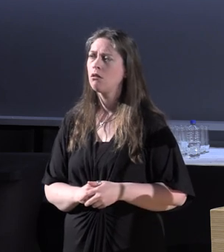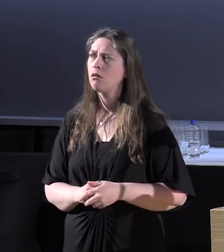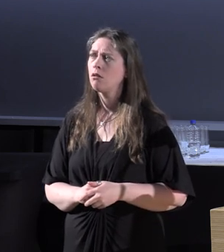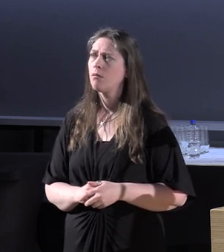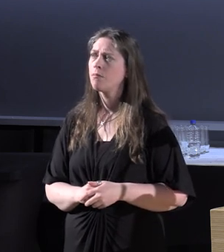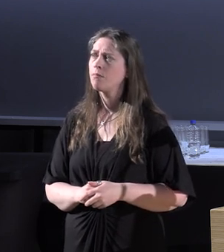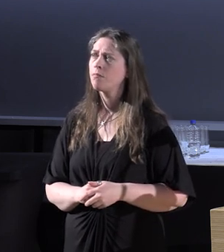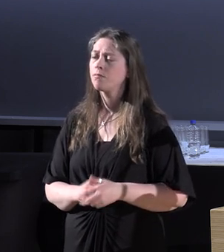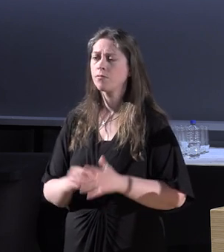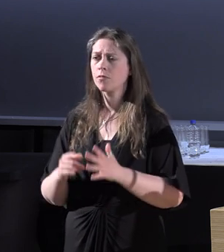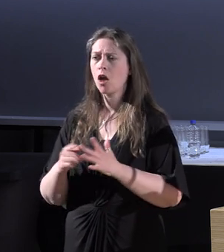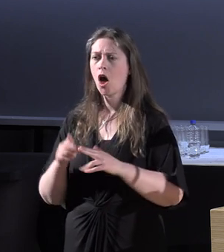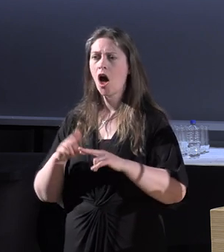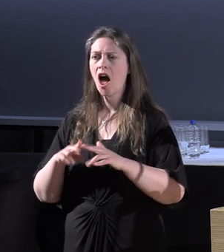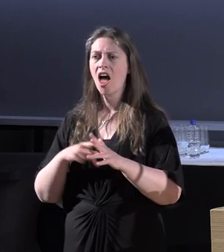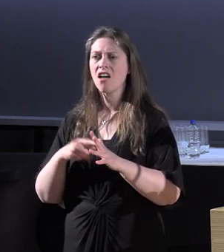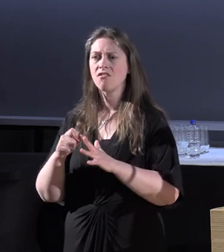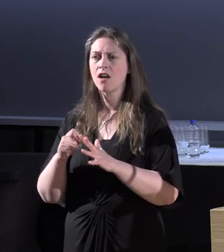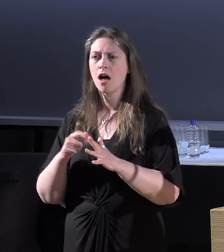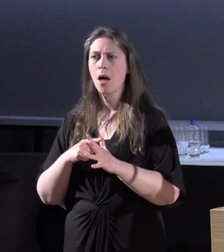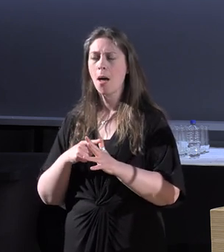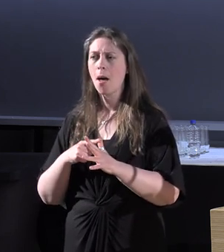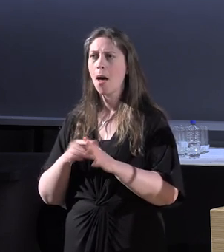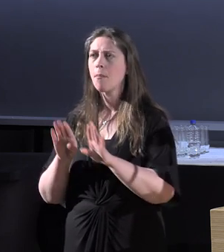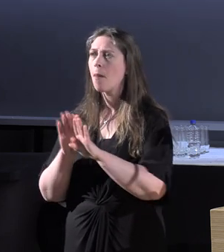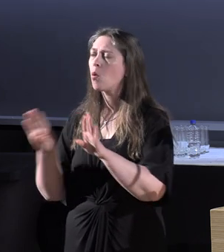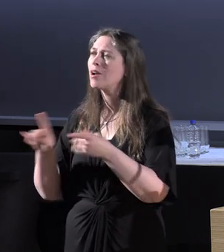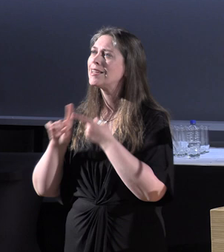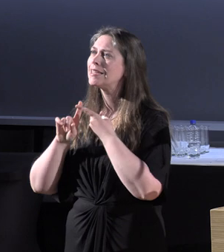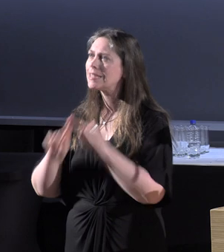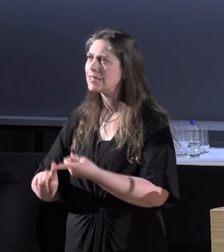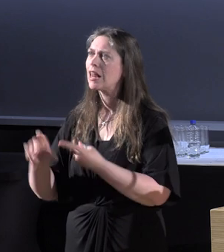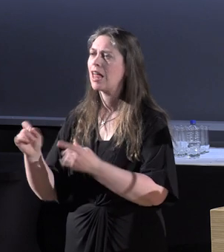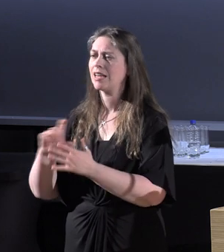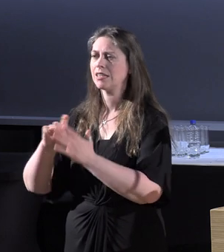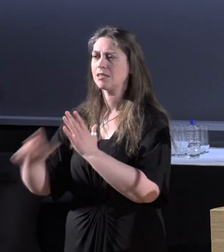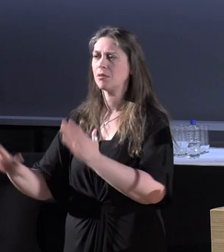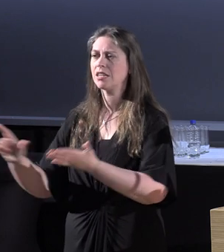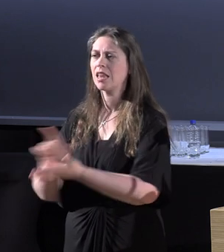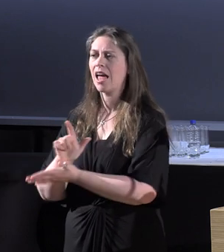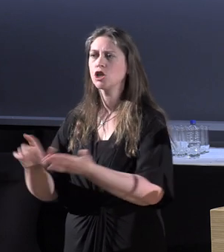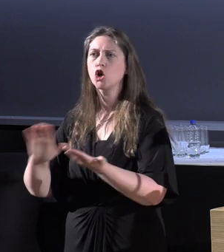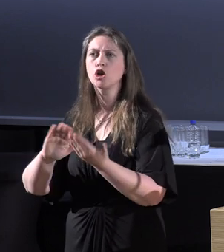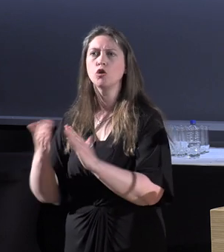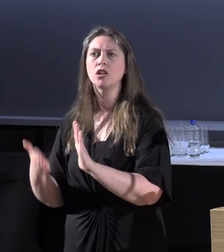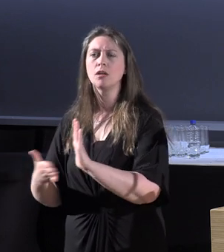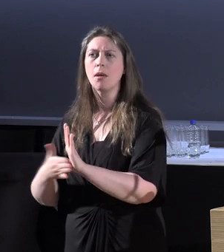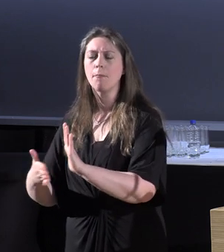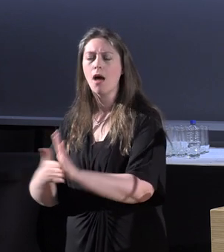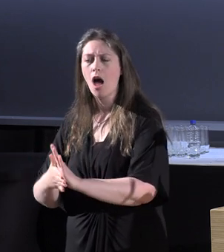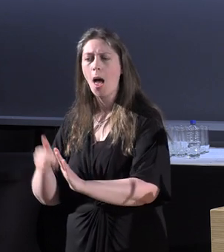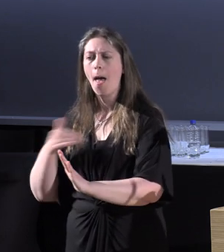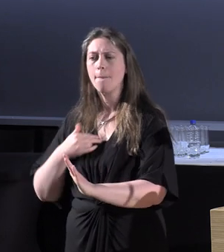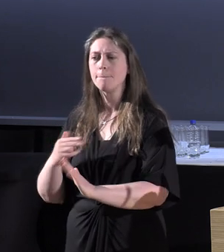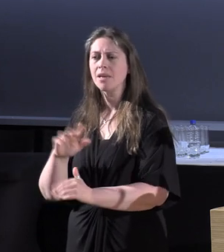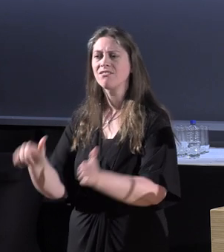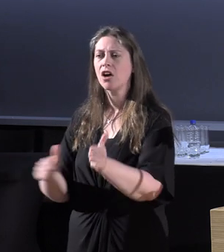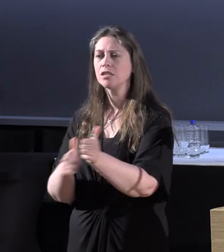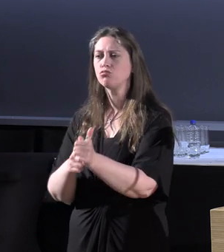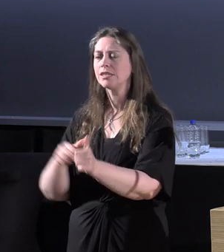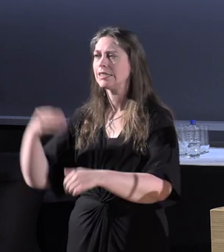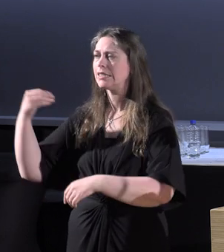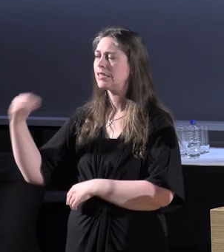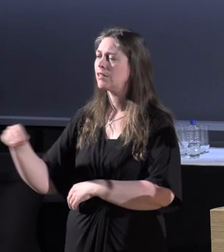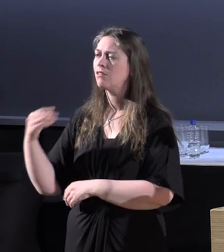The AFAPA board still has a disability liaison community member. When I was vice president from 2009 to